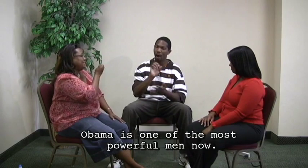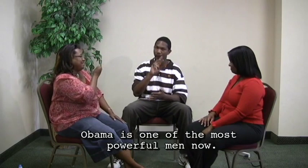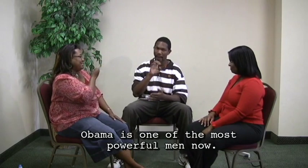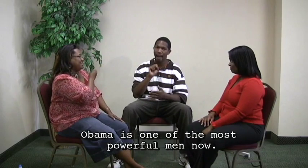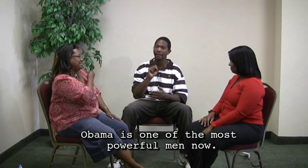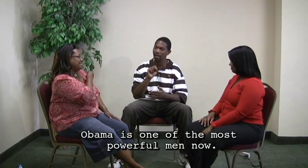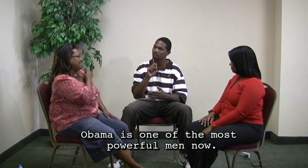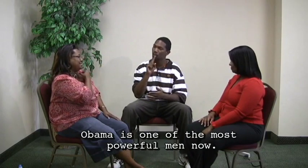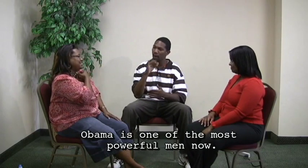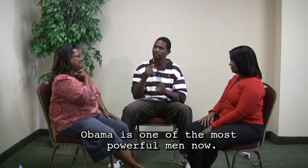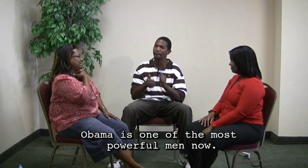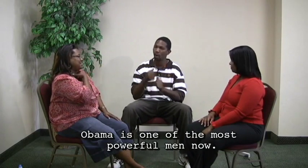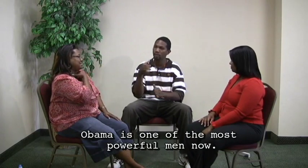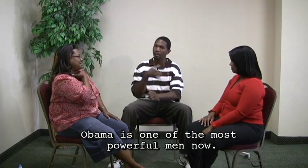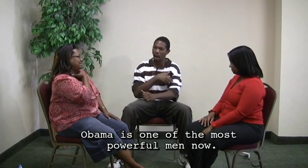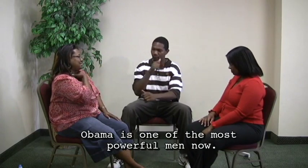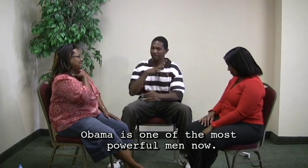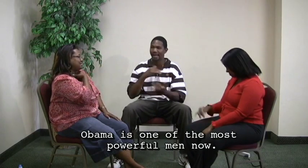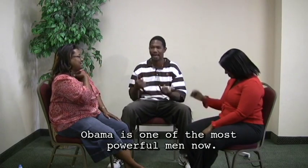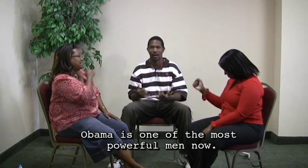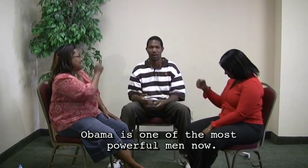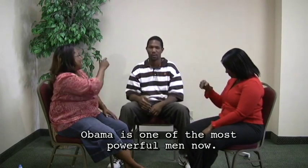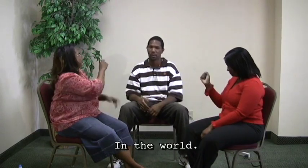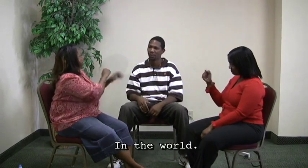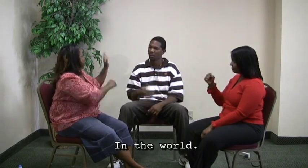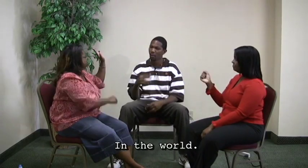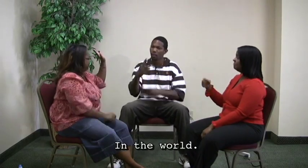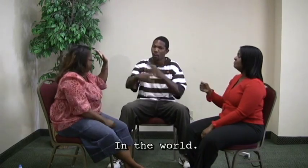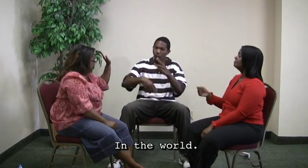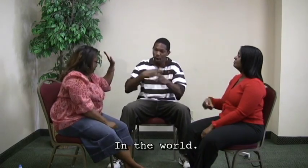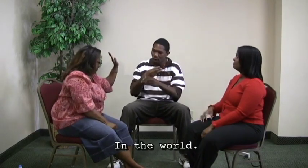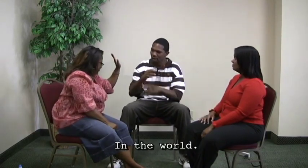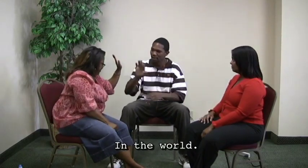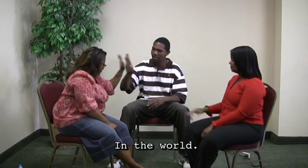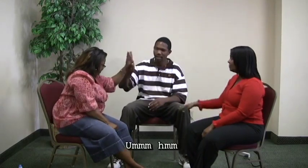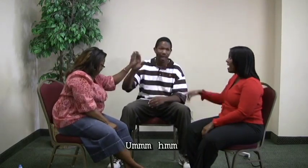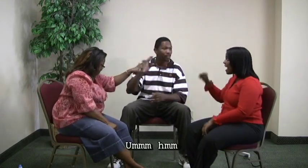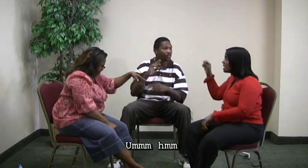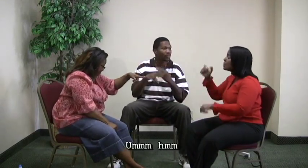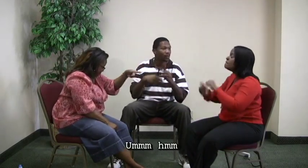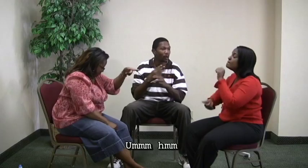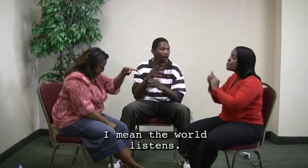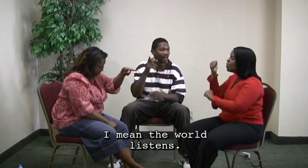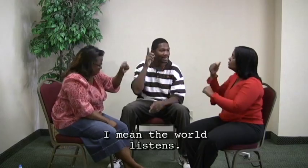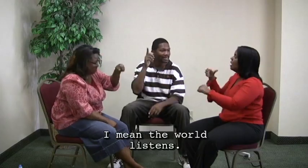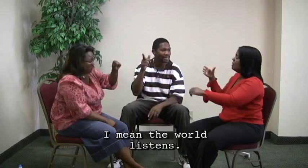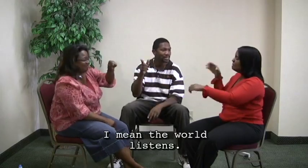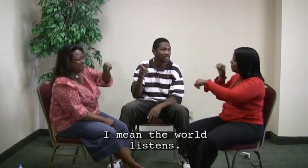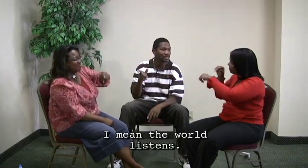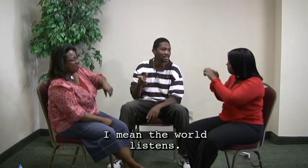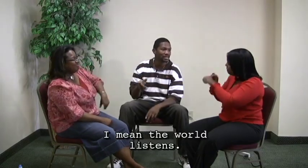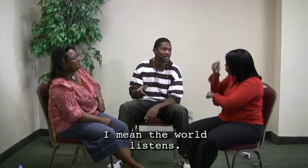say. Obama is one of the most powerful men now. In the world. I mean, the world listens.